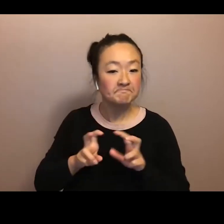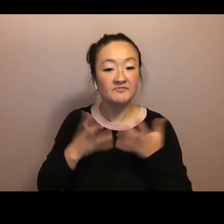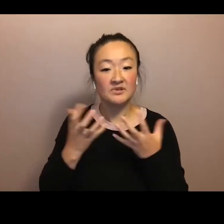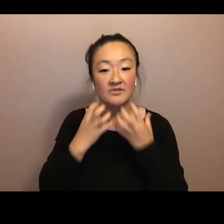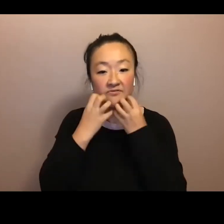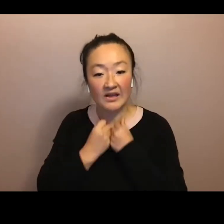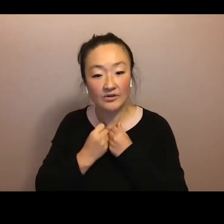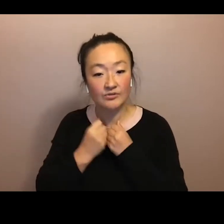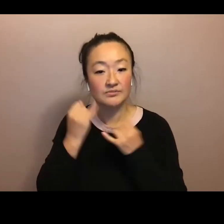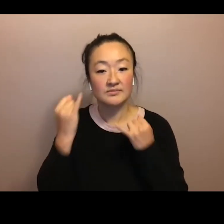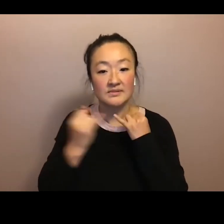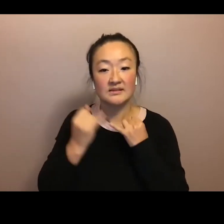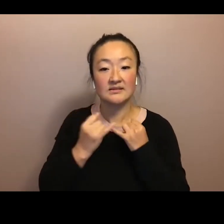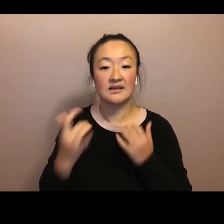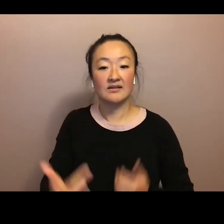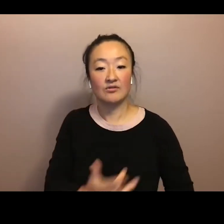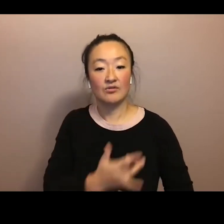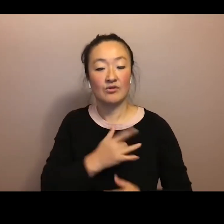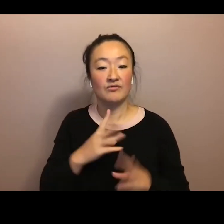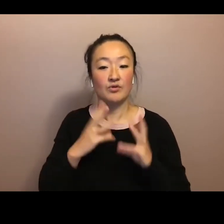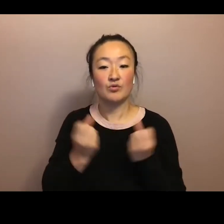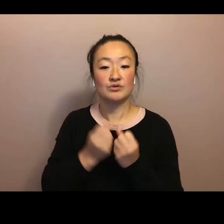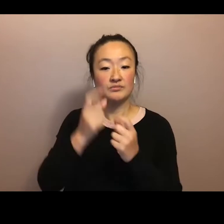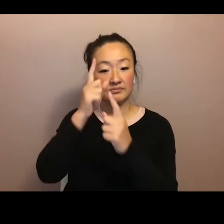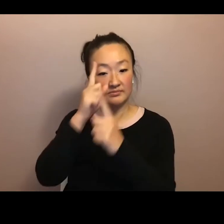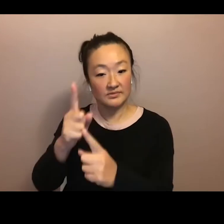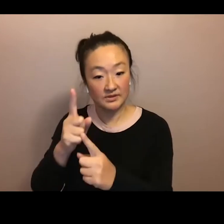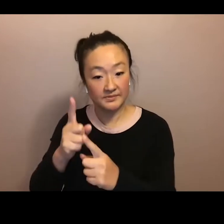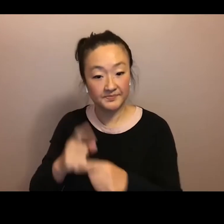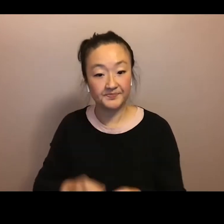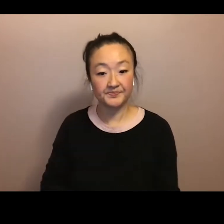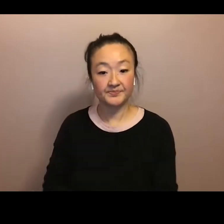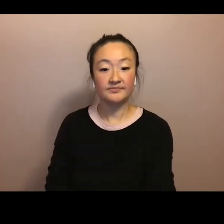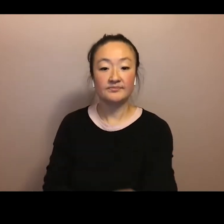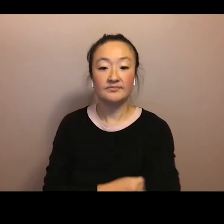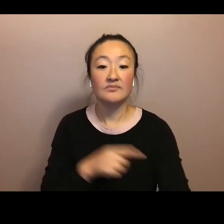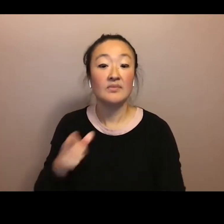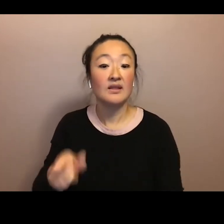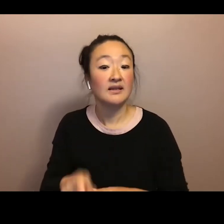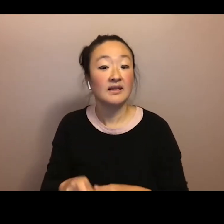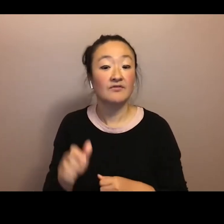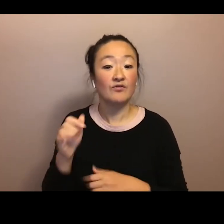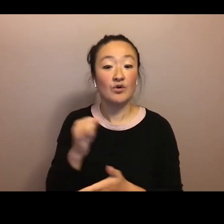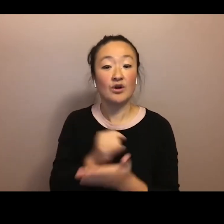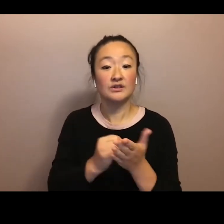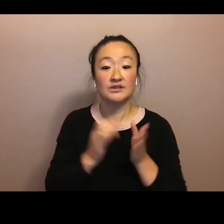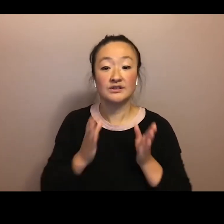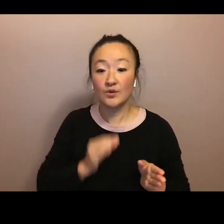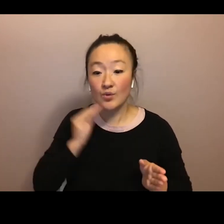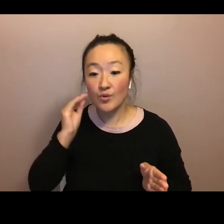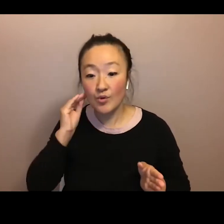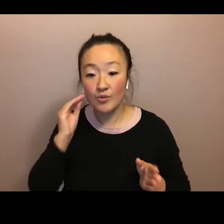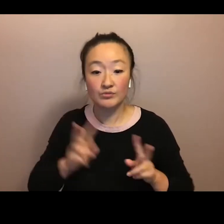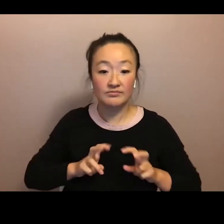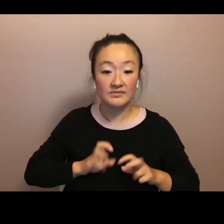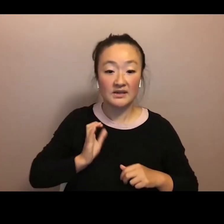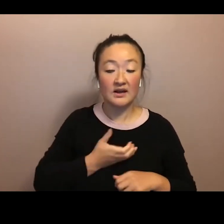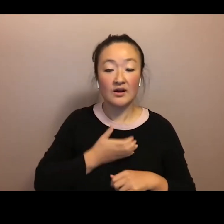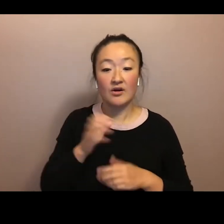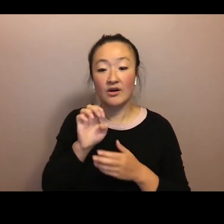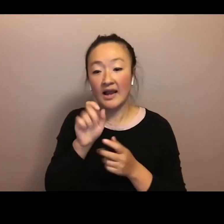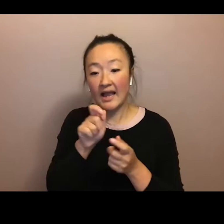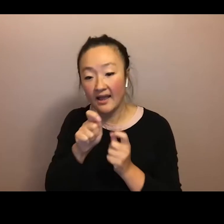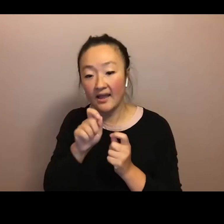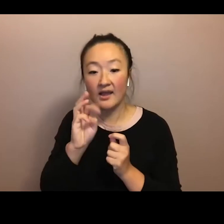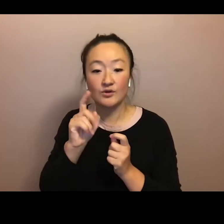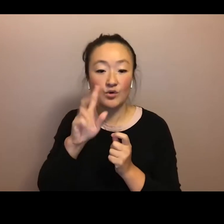collective futures. You can find out more by visiting us at aaww.org or by following us on Twitter,